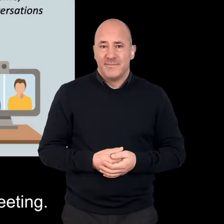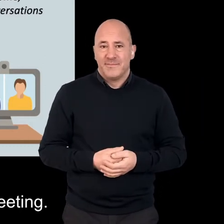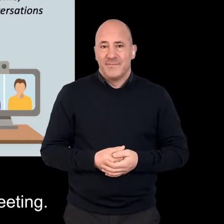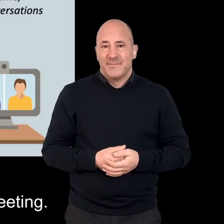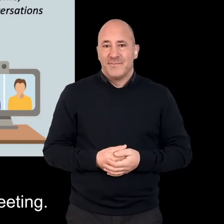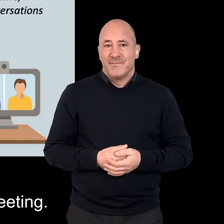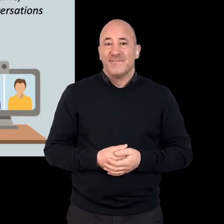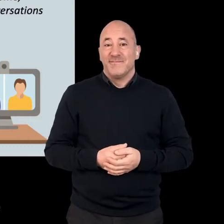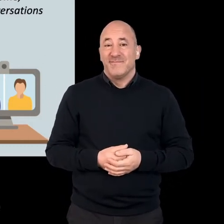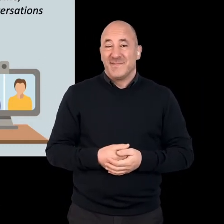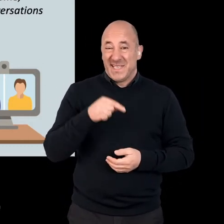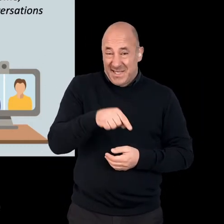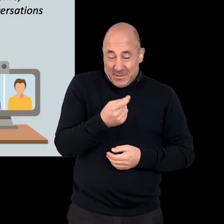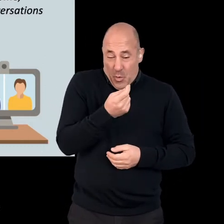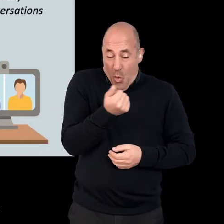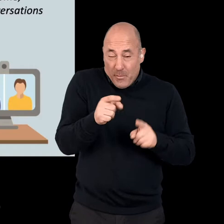-person meetings.